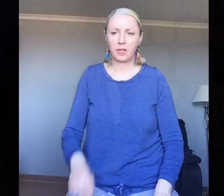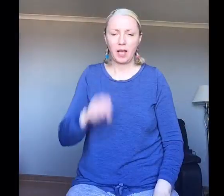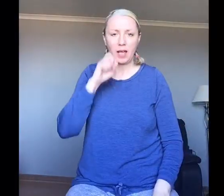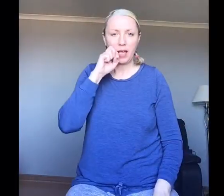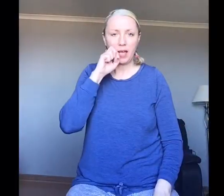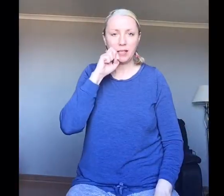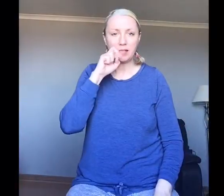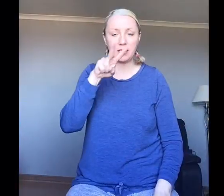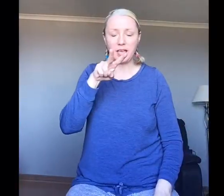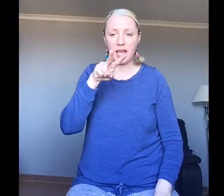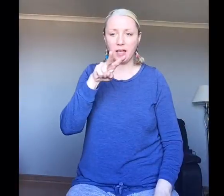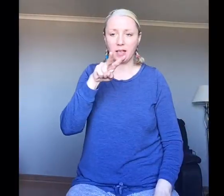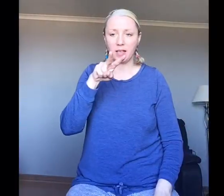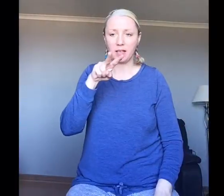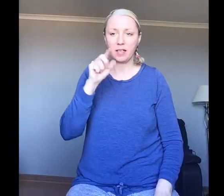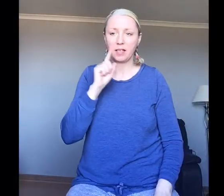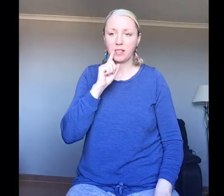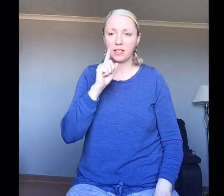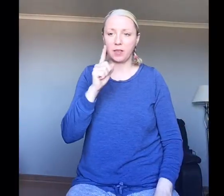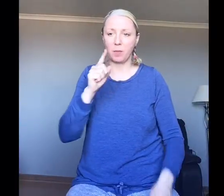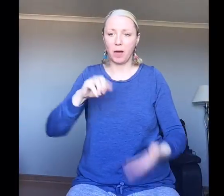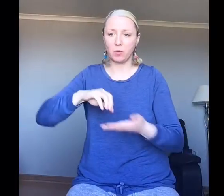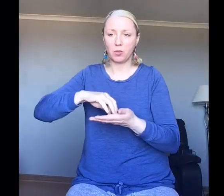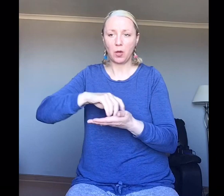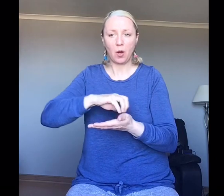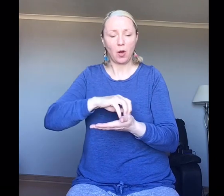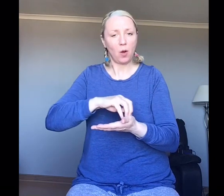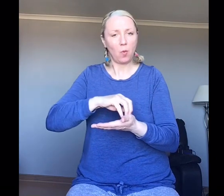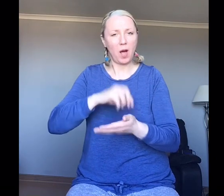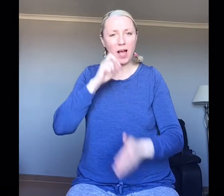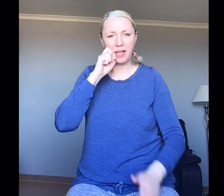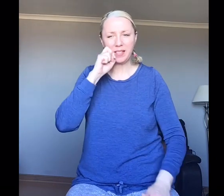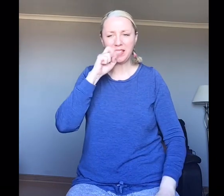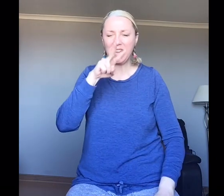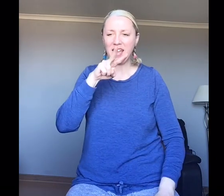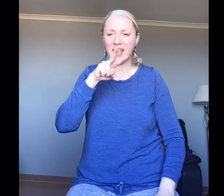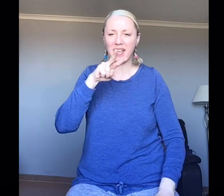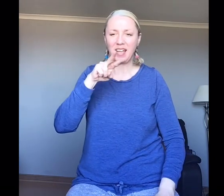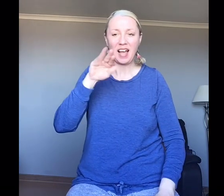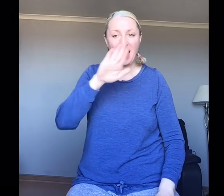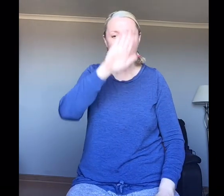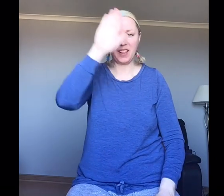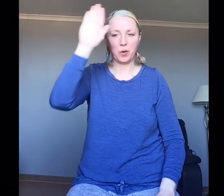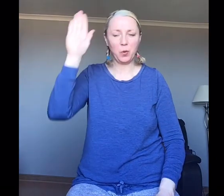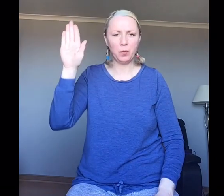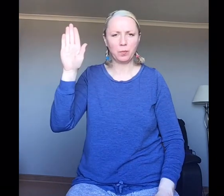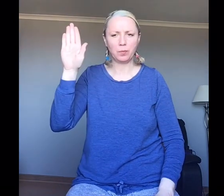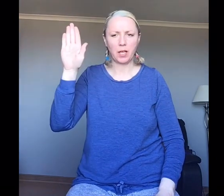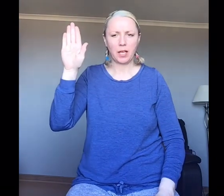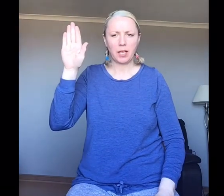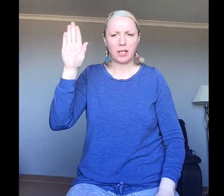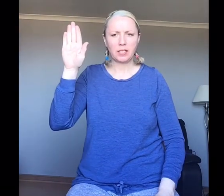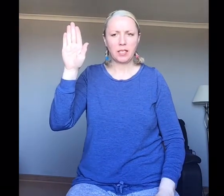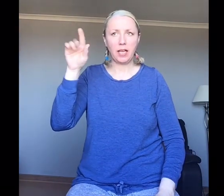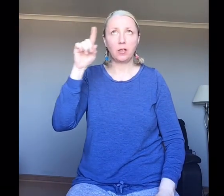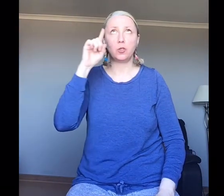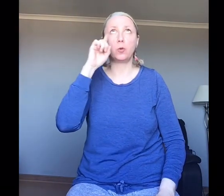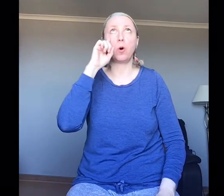It's Snake, said the mouse. Why, Snake, hello. Snake took one